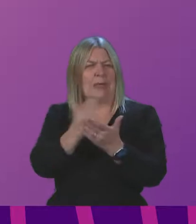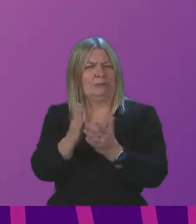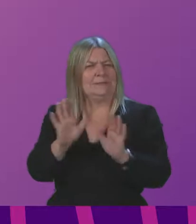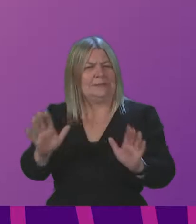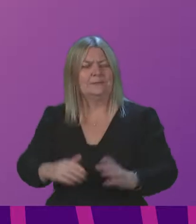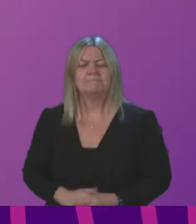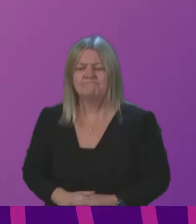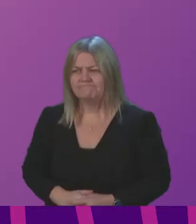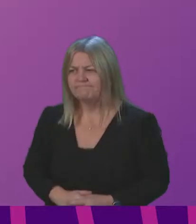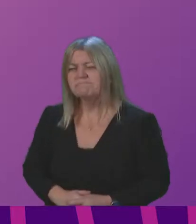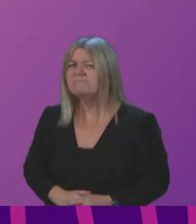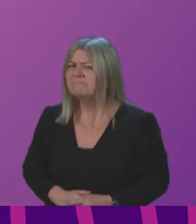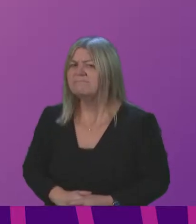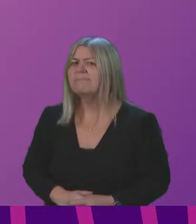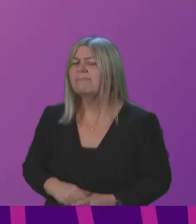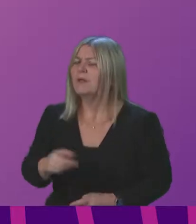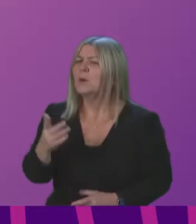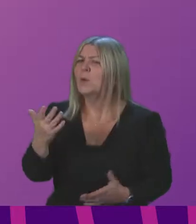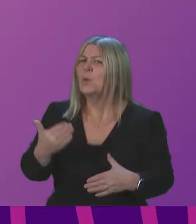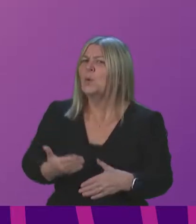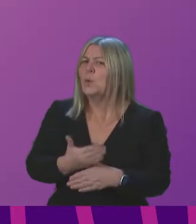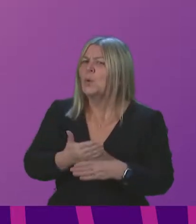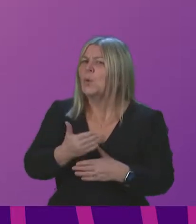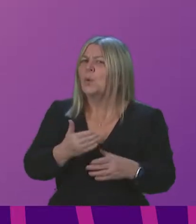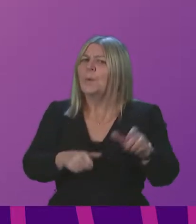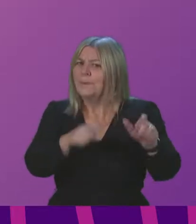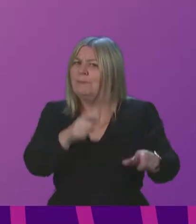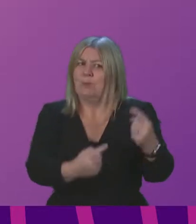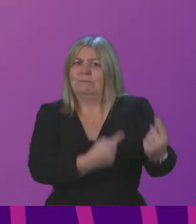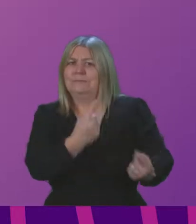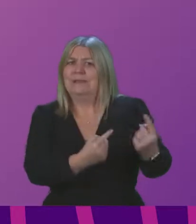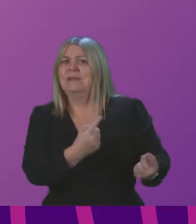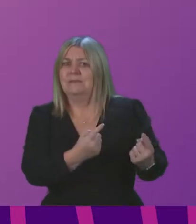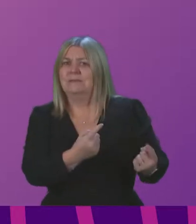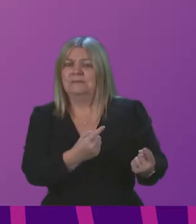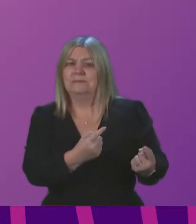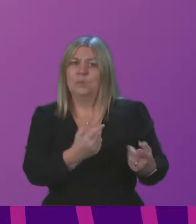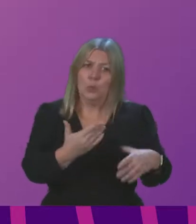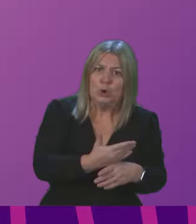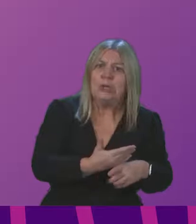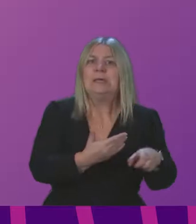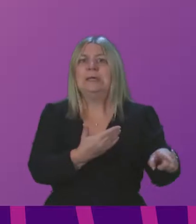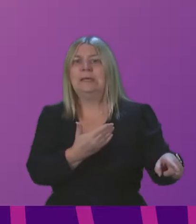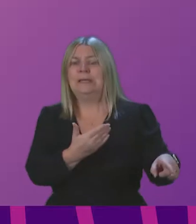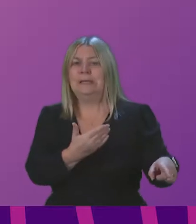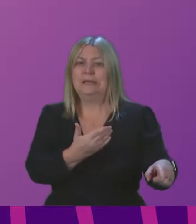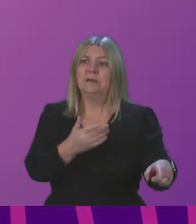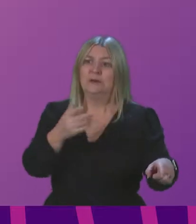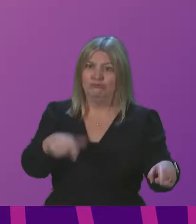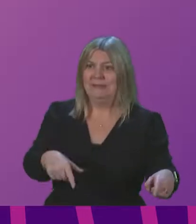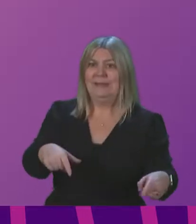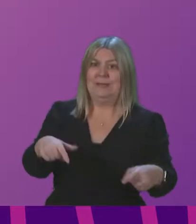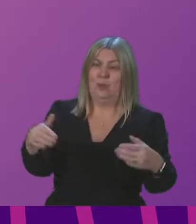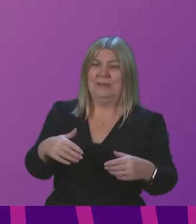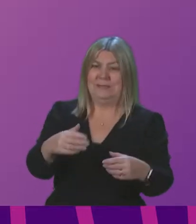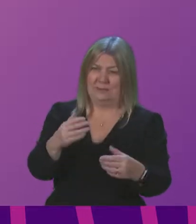undoubtedly be an enormous task for vaccinators, with over two million people who are eligible for a booster jab yet to